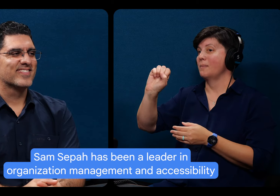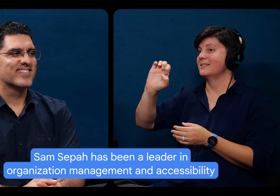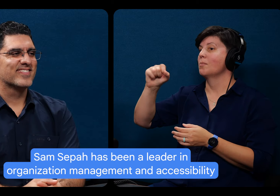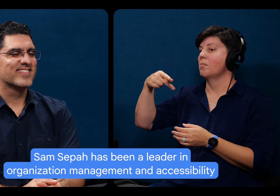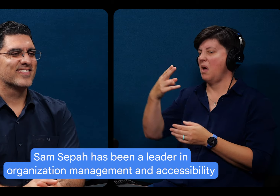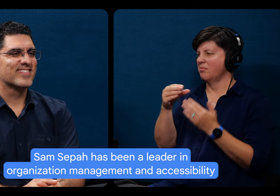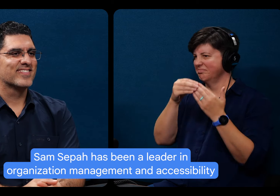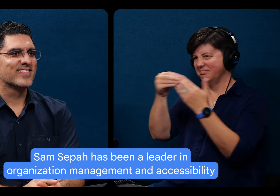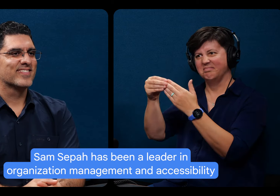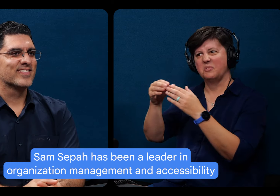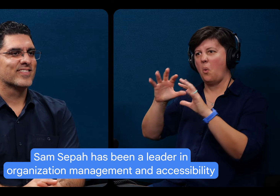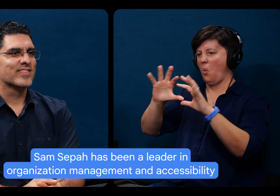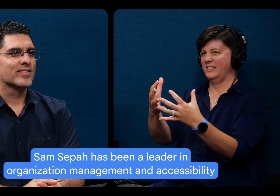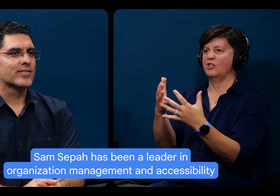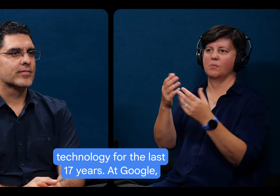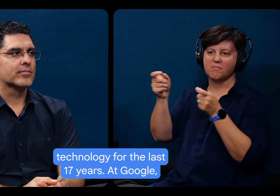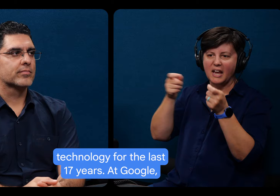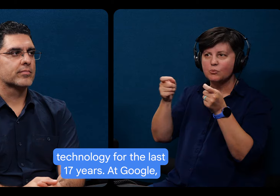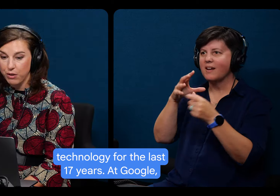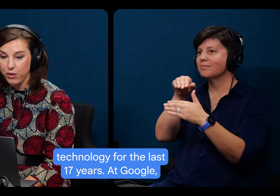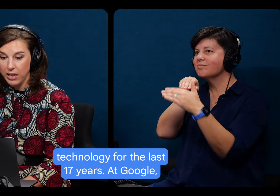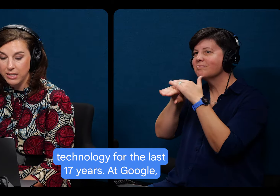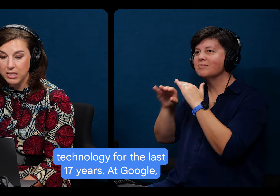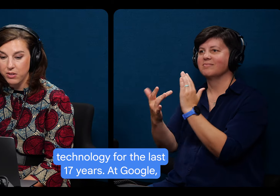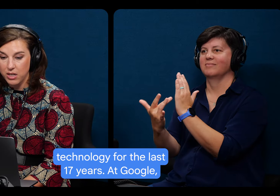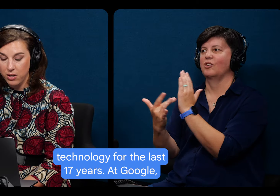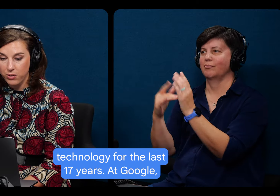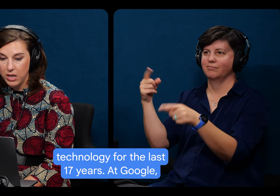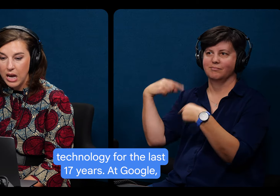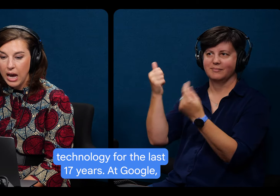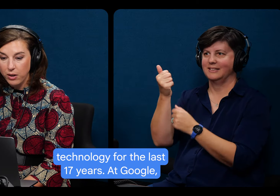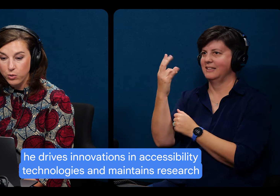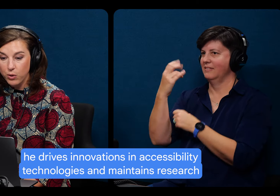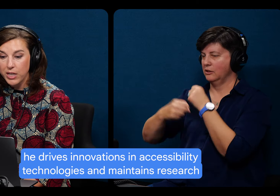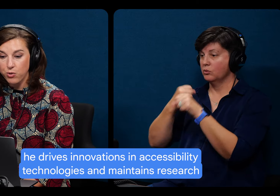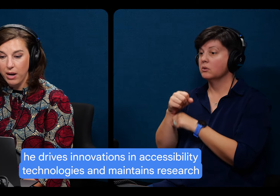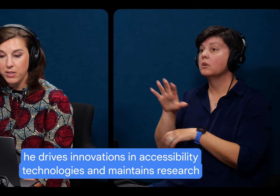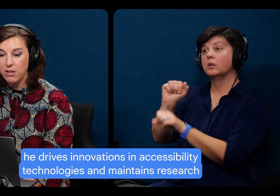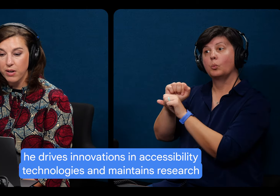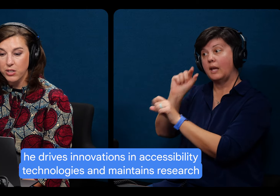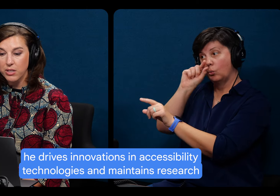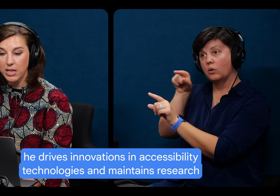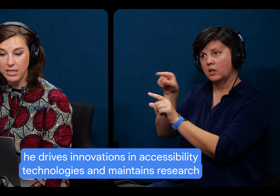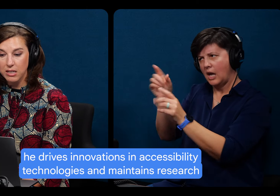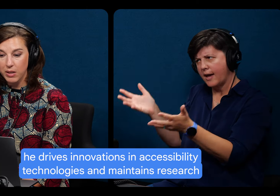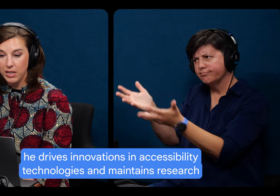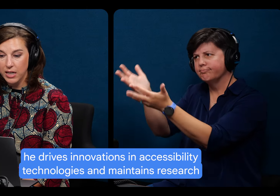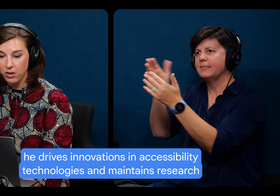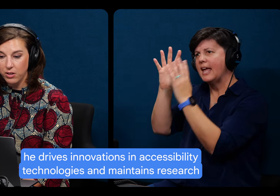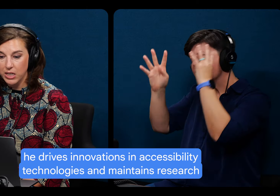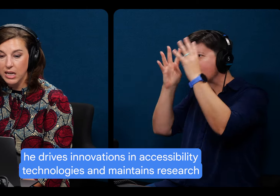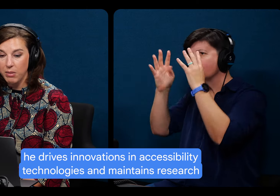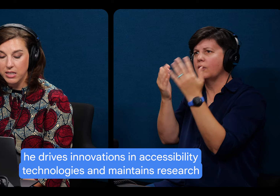in organization management and accessibility technology for the last 17 years. At Google, he drives innovations in accessibility